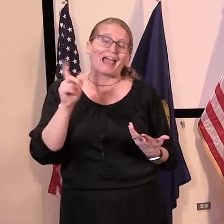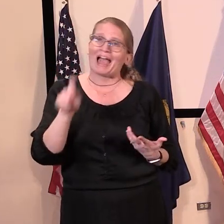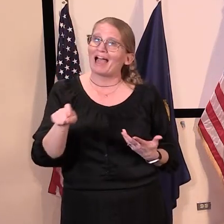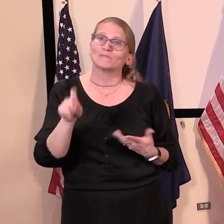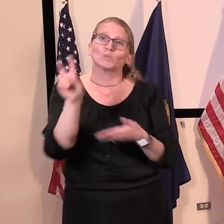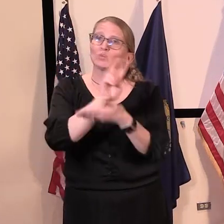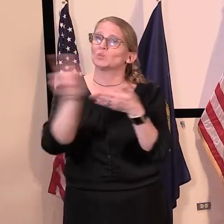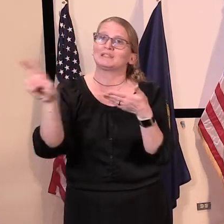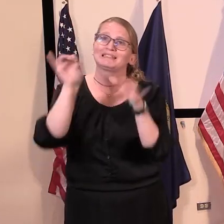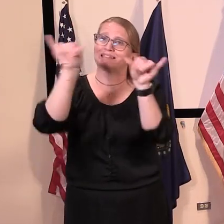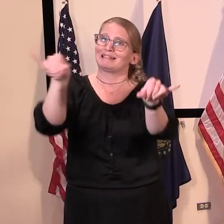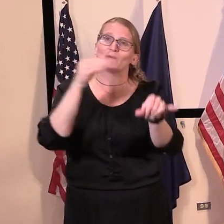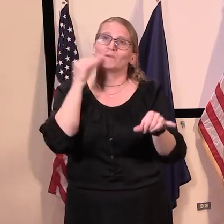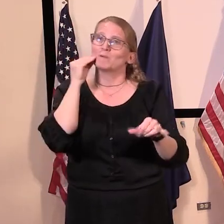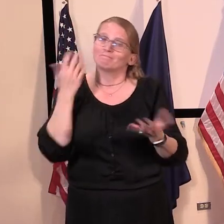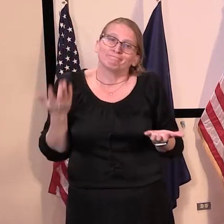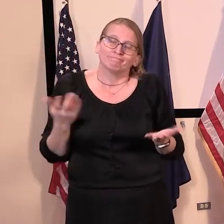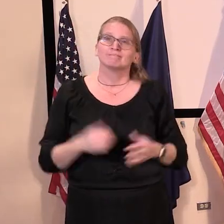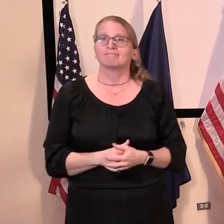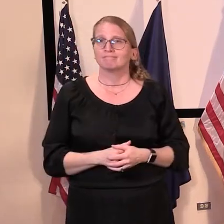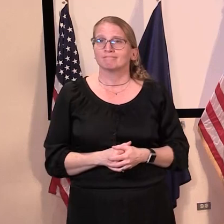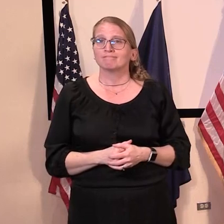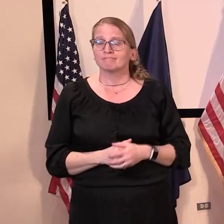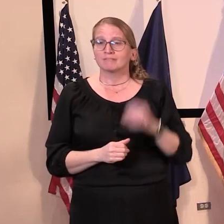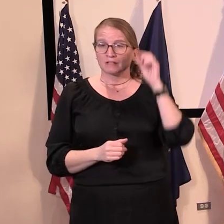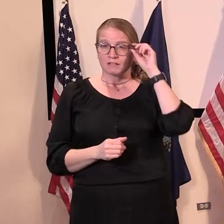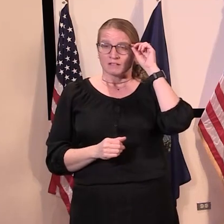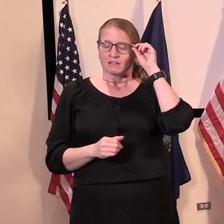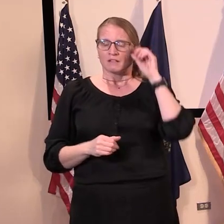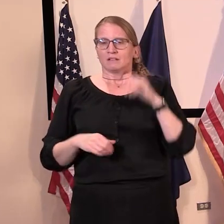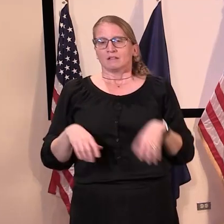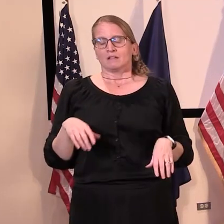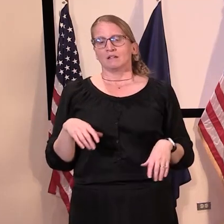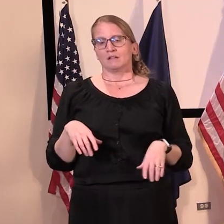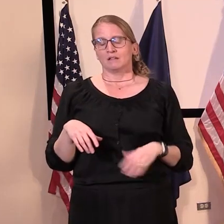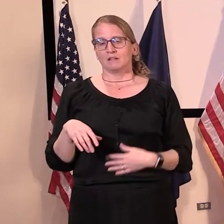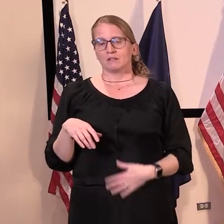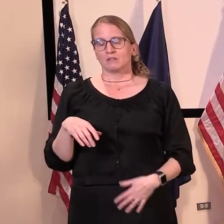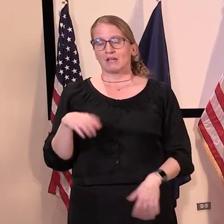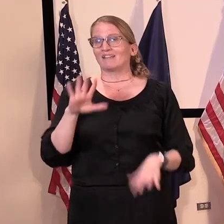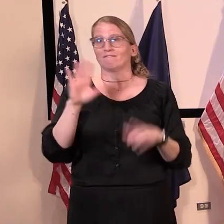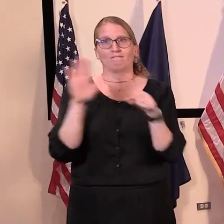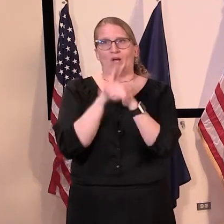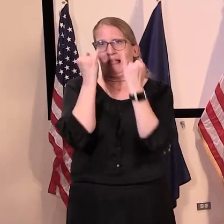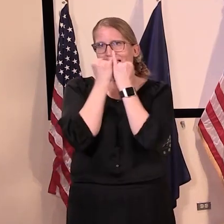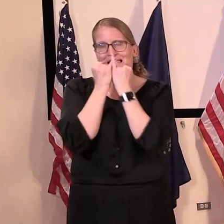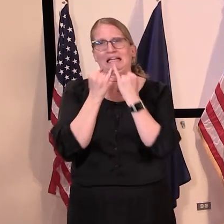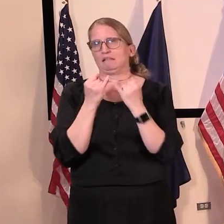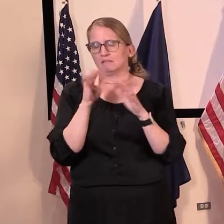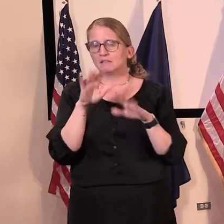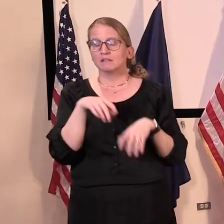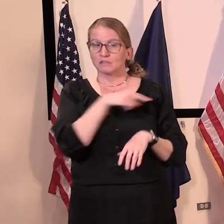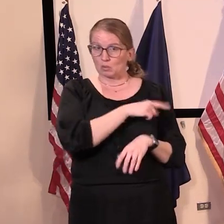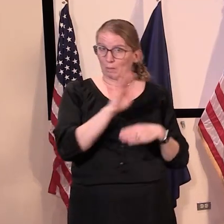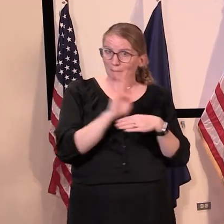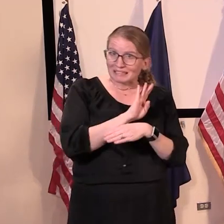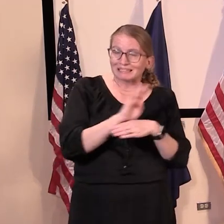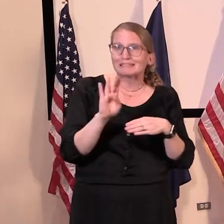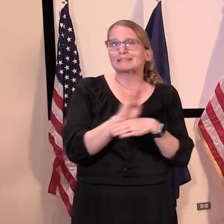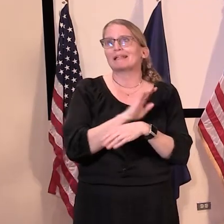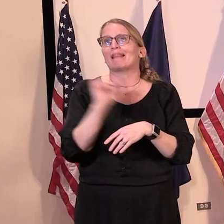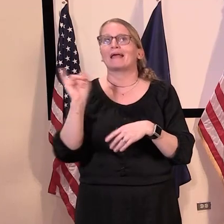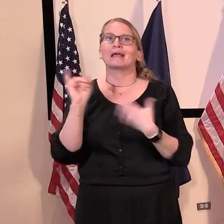Okay. As a follow-up, um, we're hearing from businesses that operate, you tourism-related industries, summer